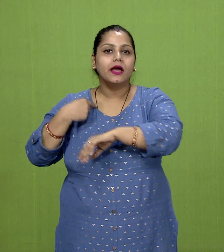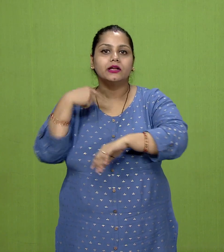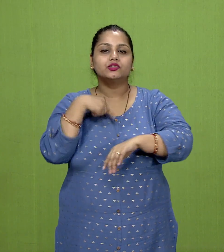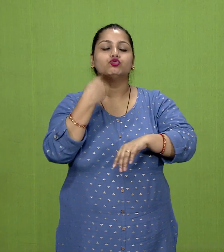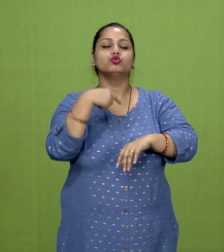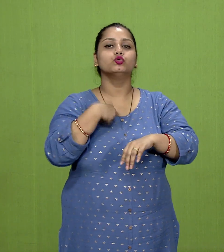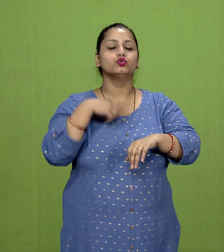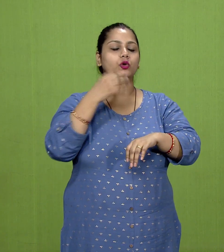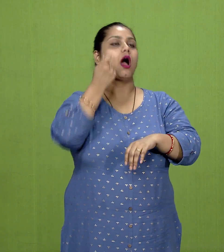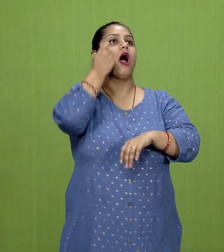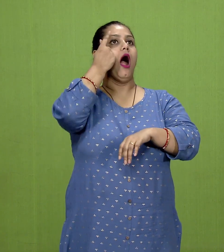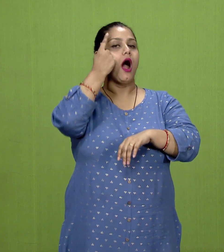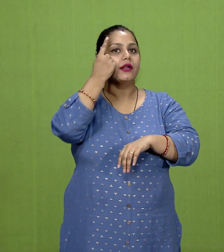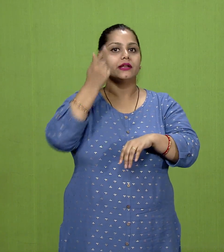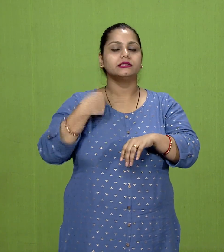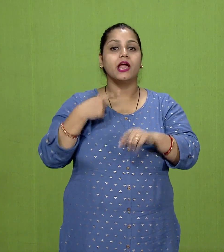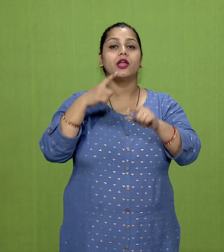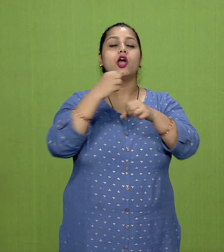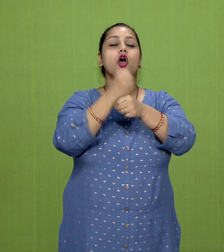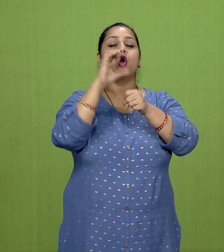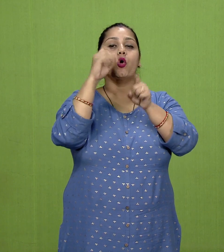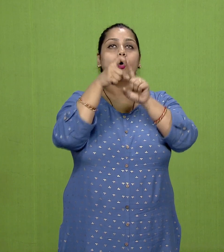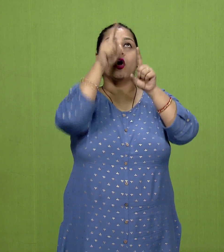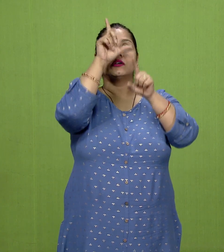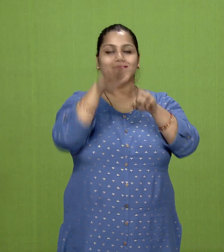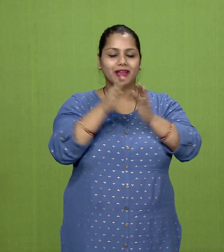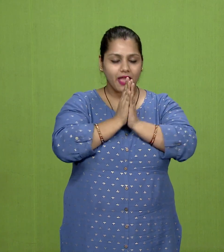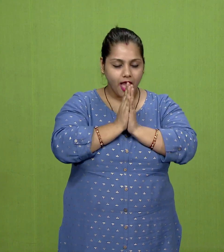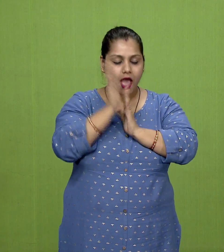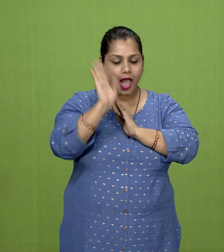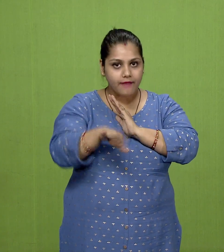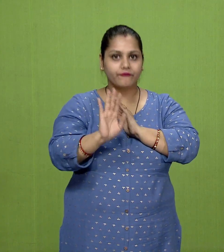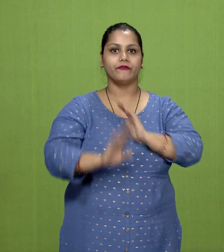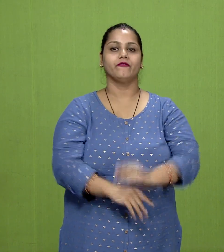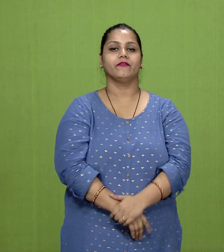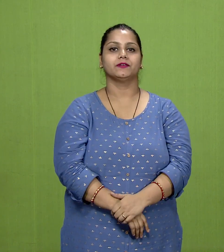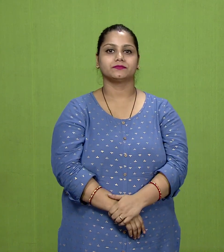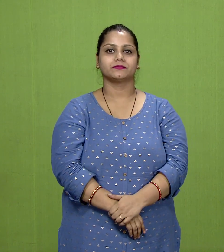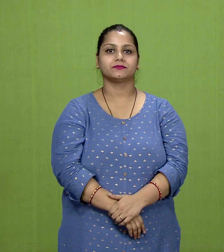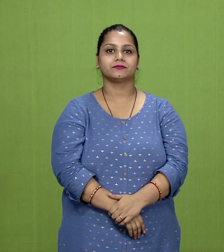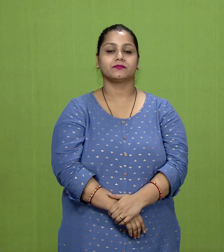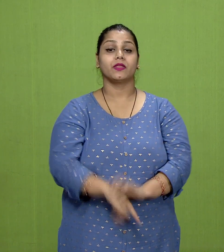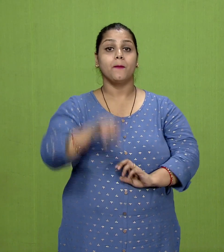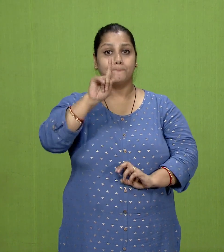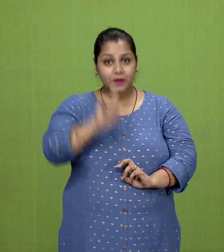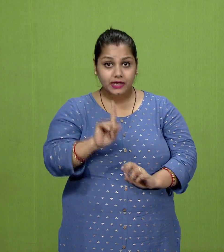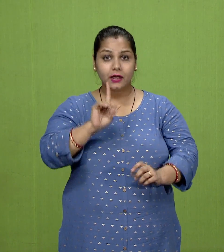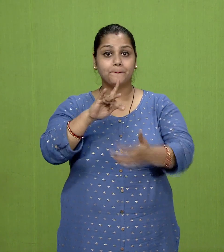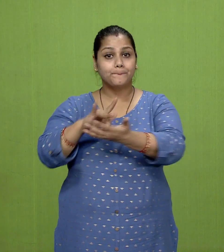but placed them lower